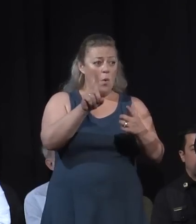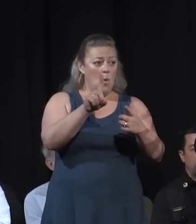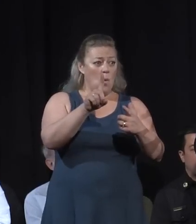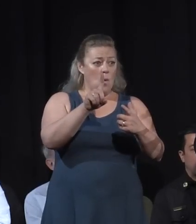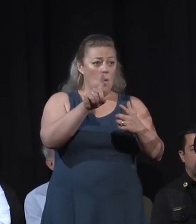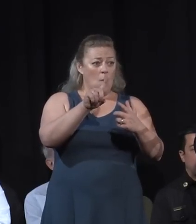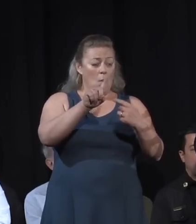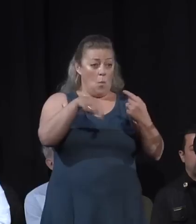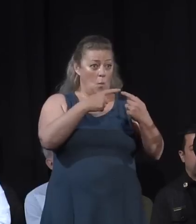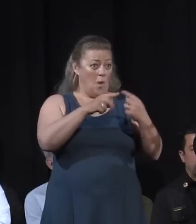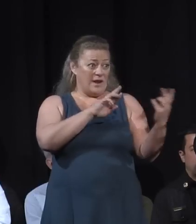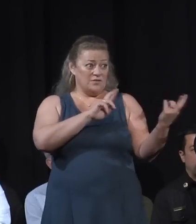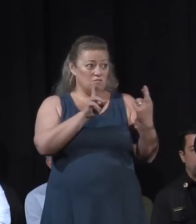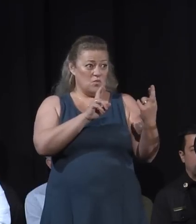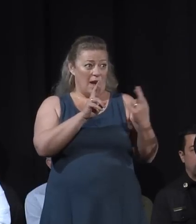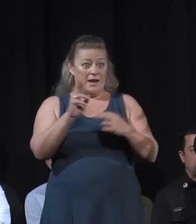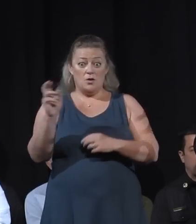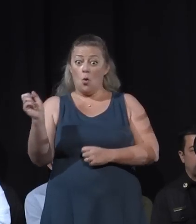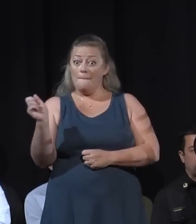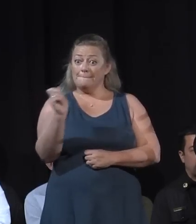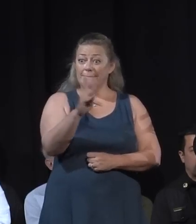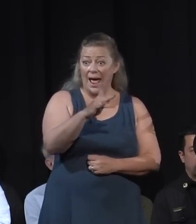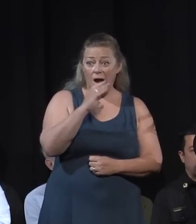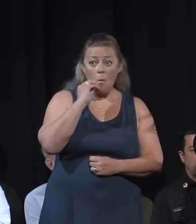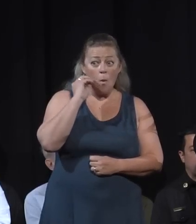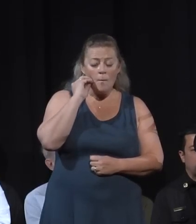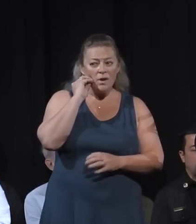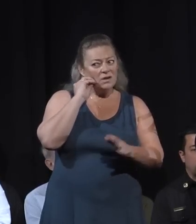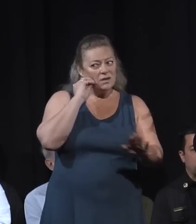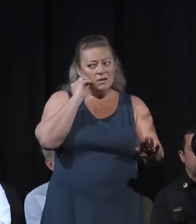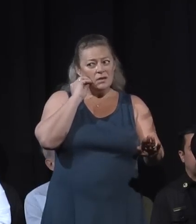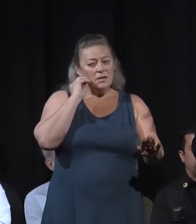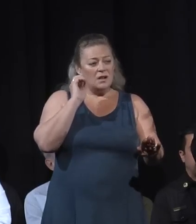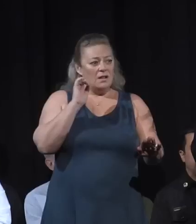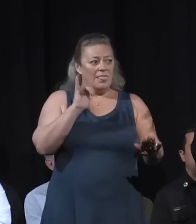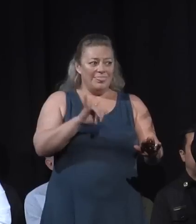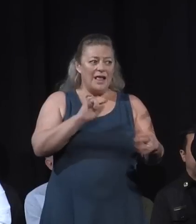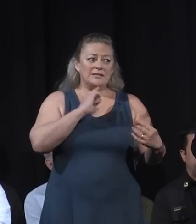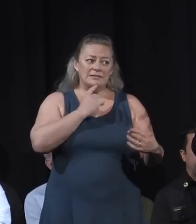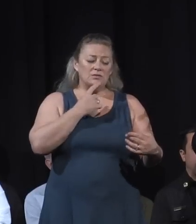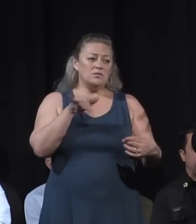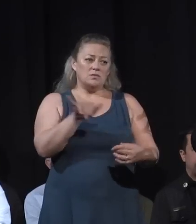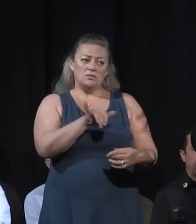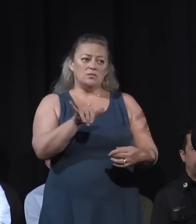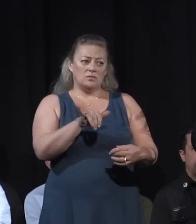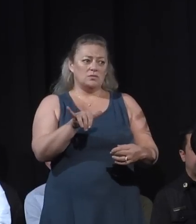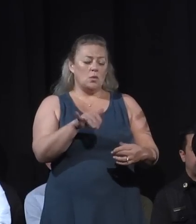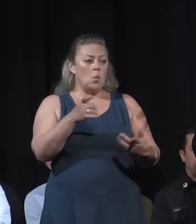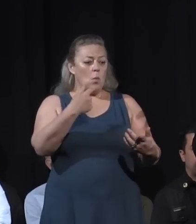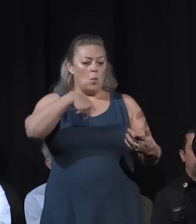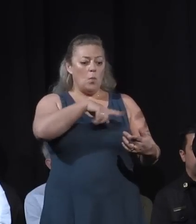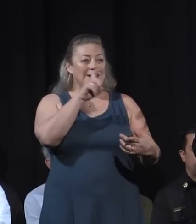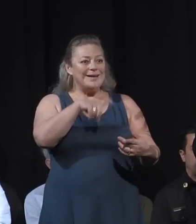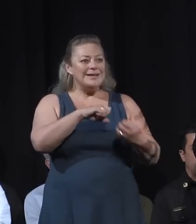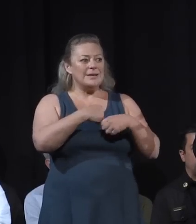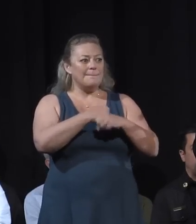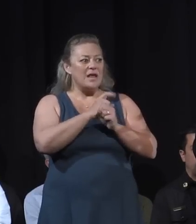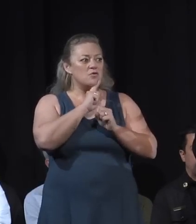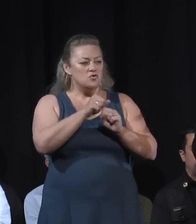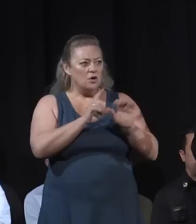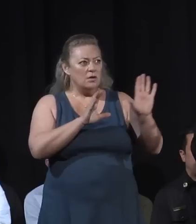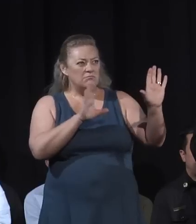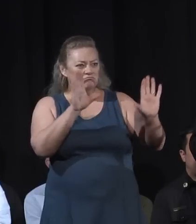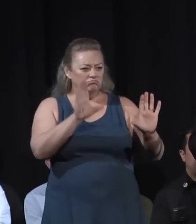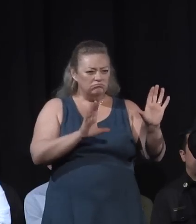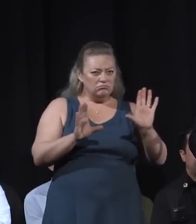neighborhood, we do not take that lightly either. We have to make sure that the infrastructure is intact, that it is safe for you to go